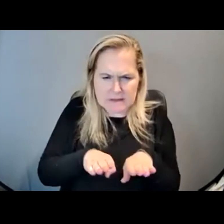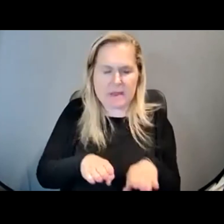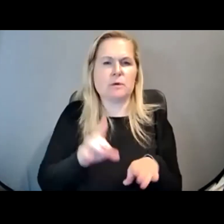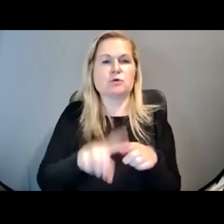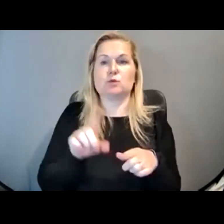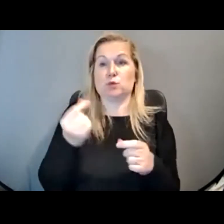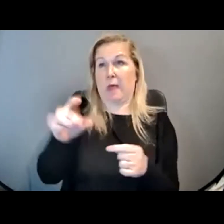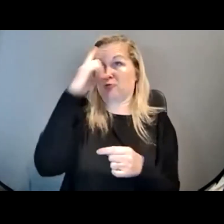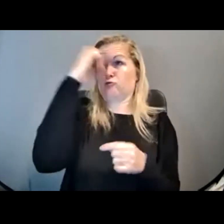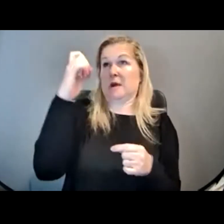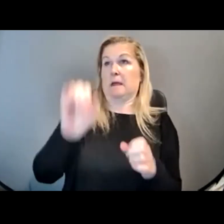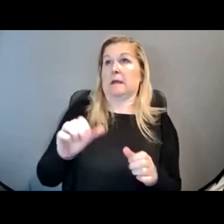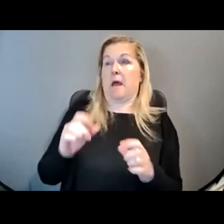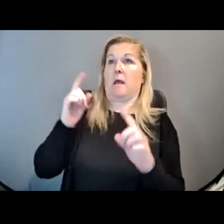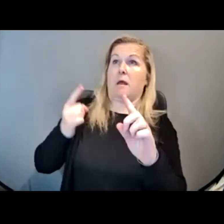that dream?